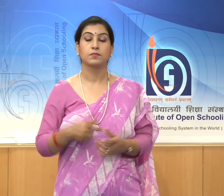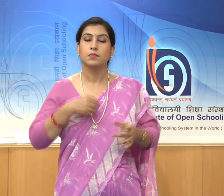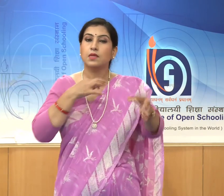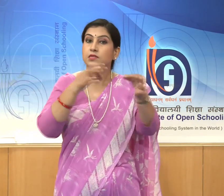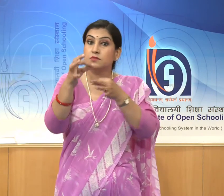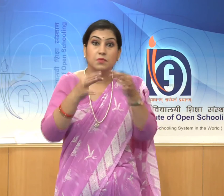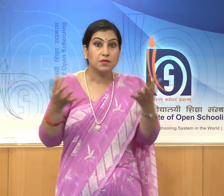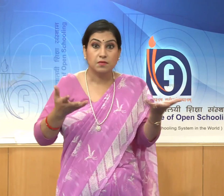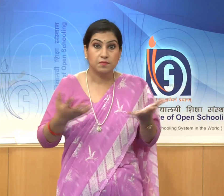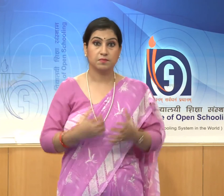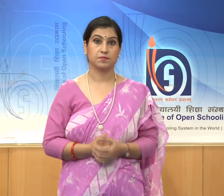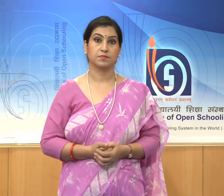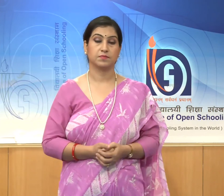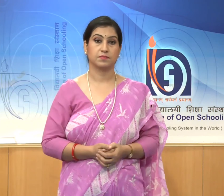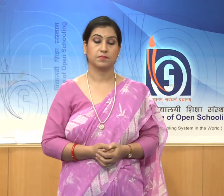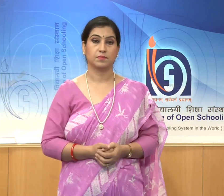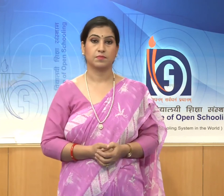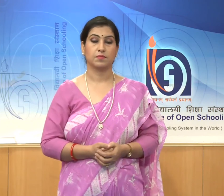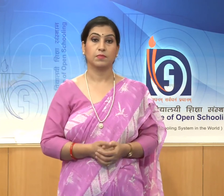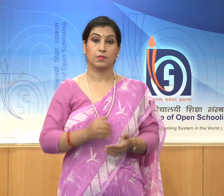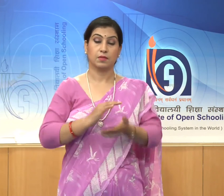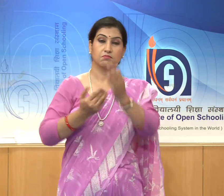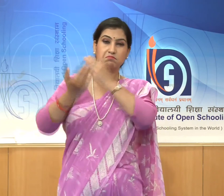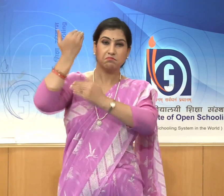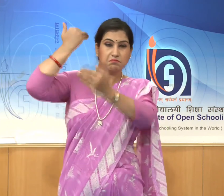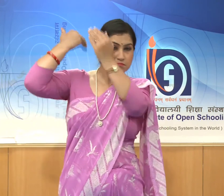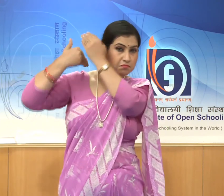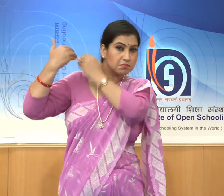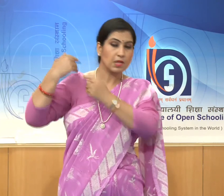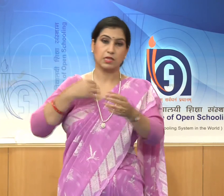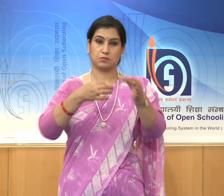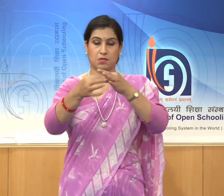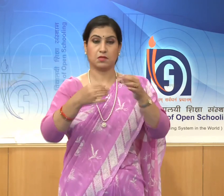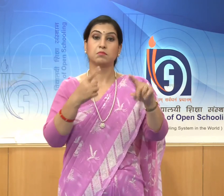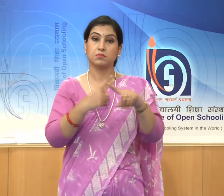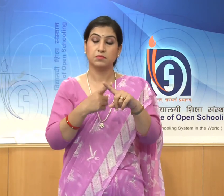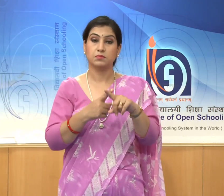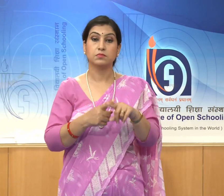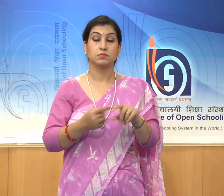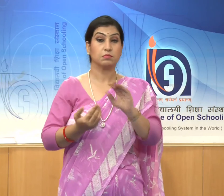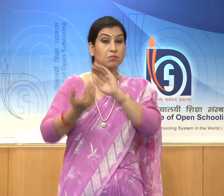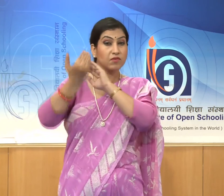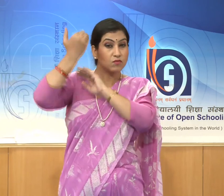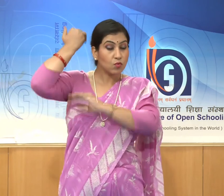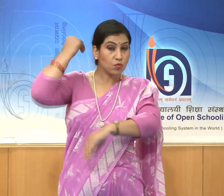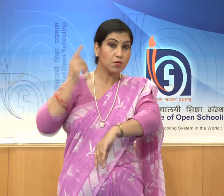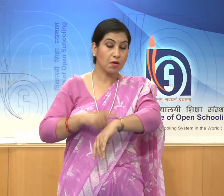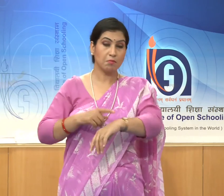about the history and appreciation of